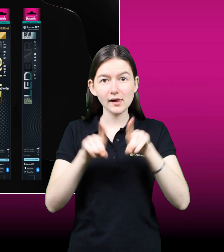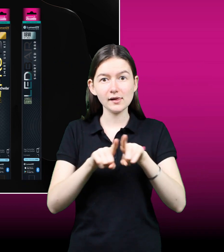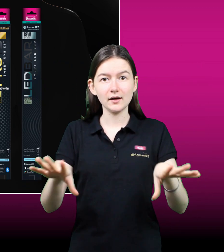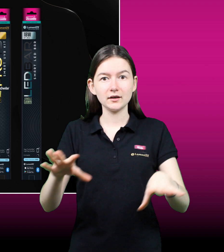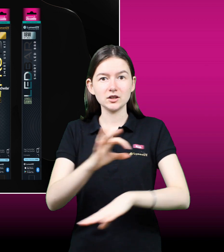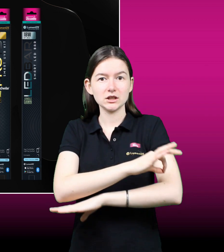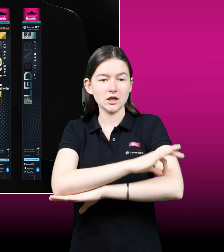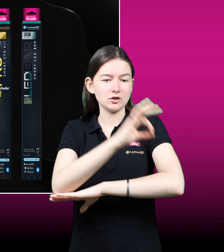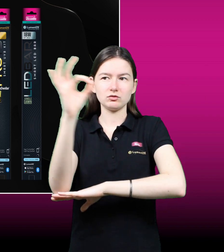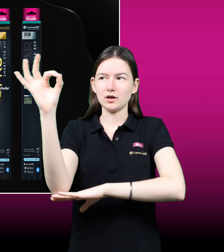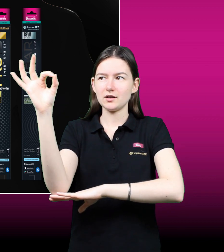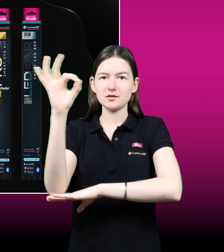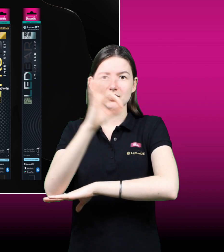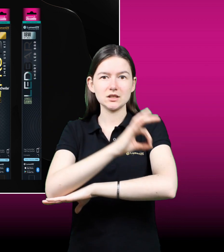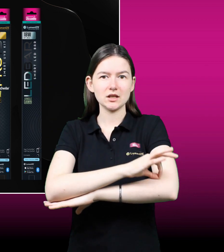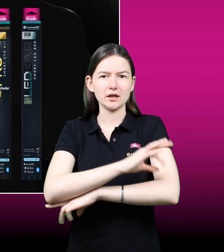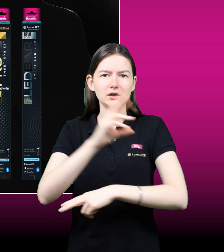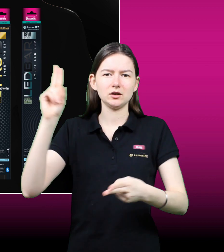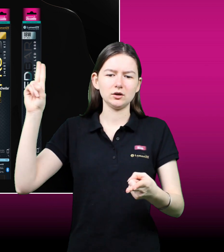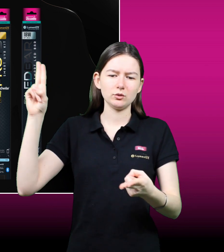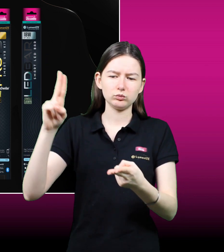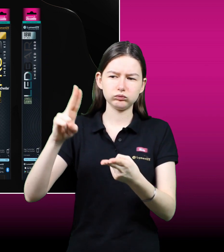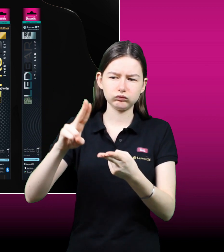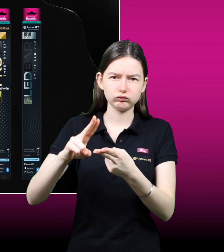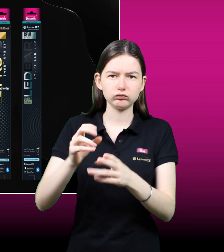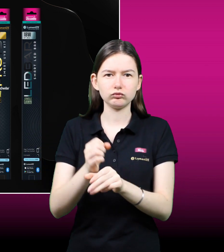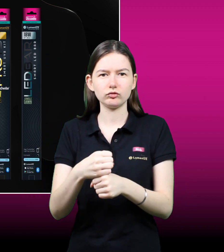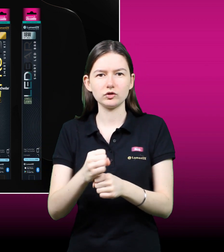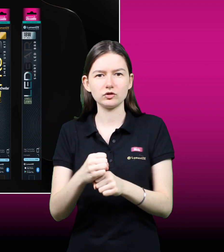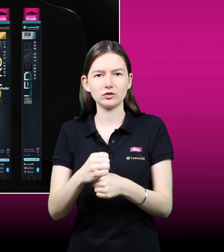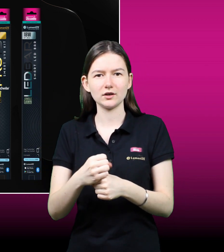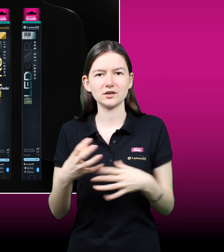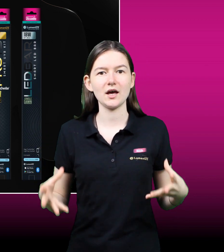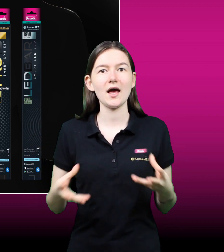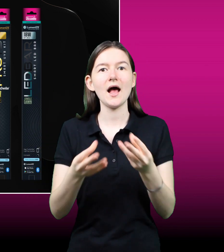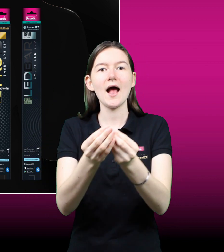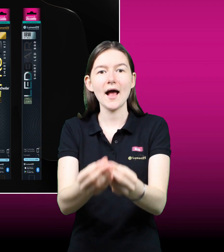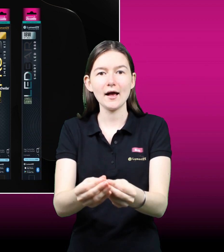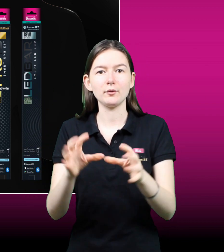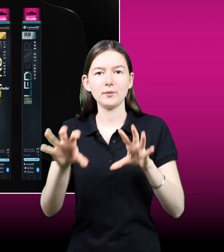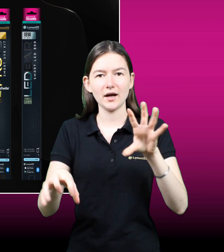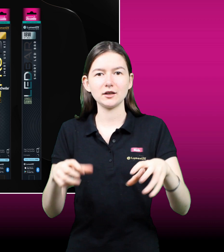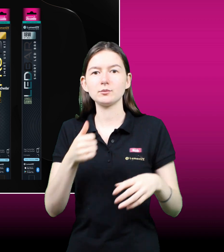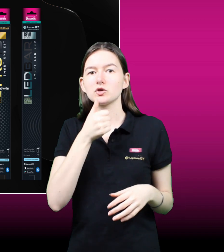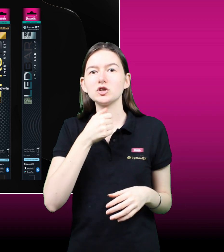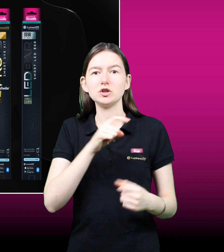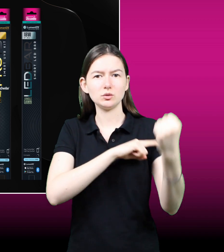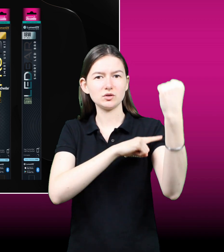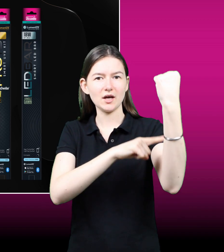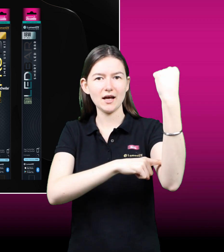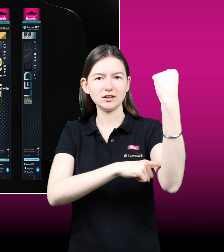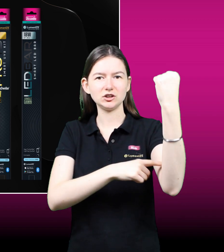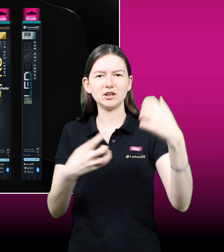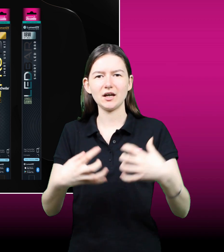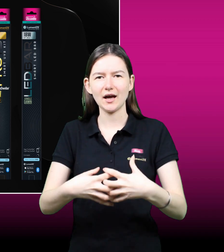to use energy within light more naturally, and can have a positive impact on both feeding and hormone regulation.